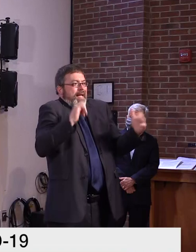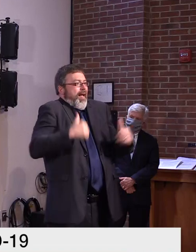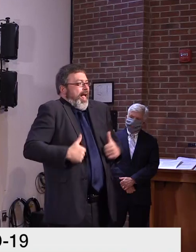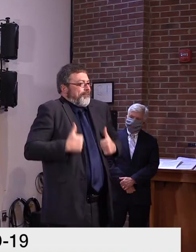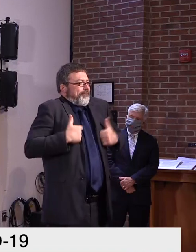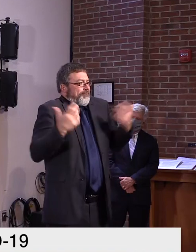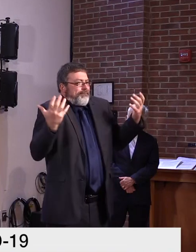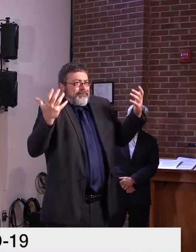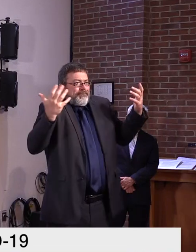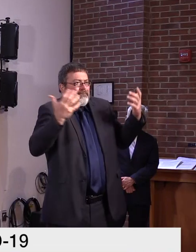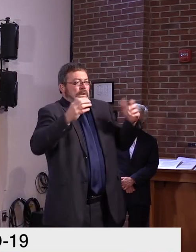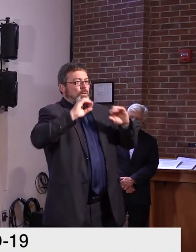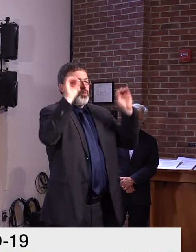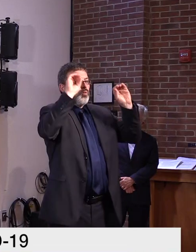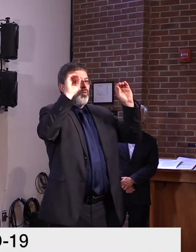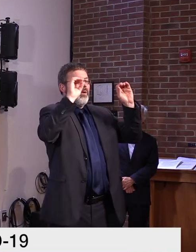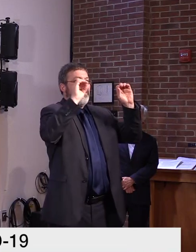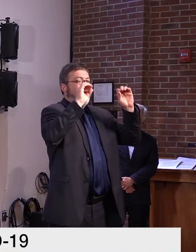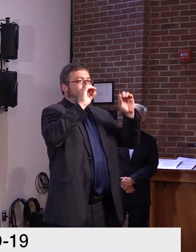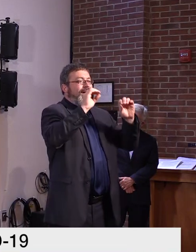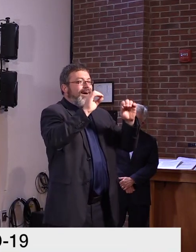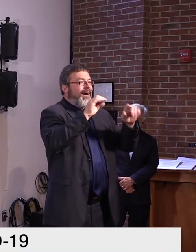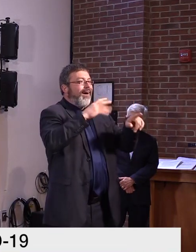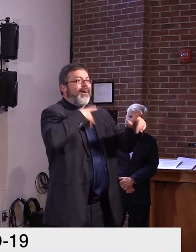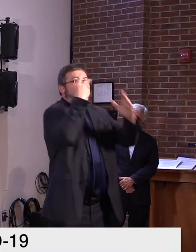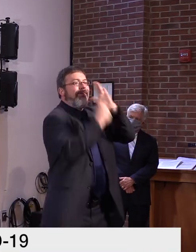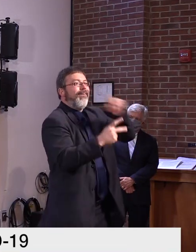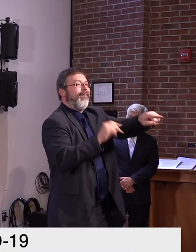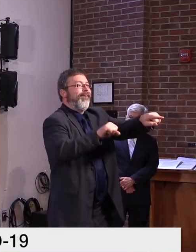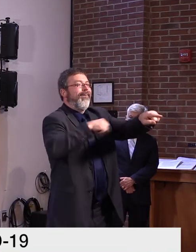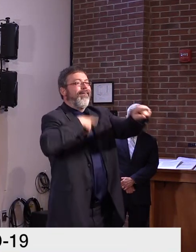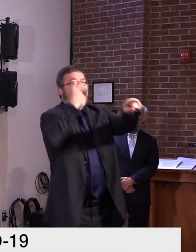pandemic with a variety of counties in Vermont.